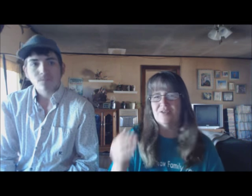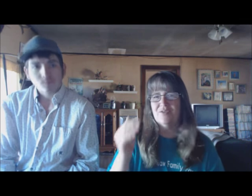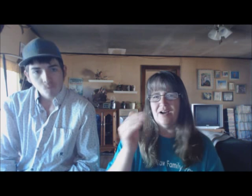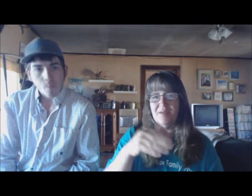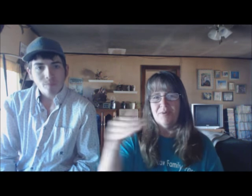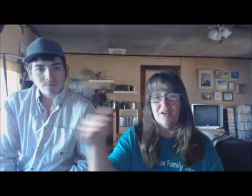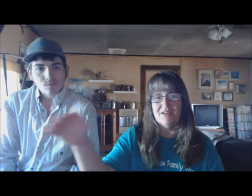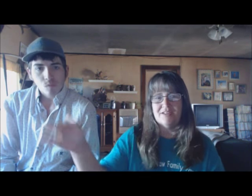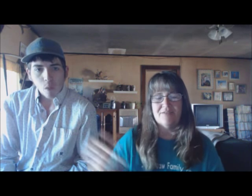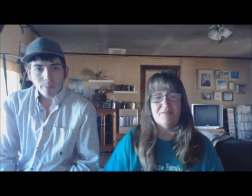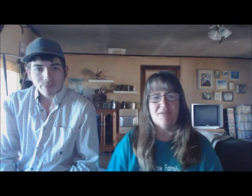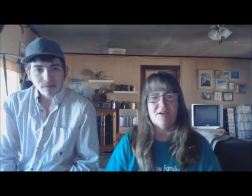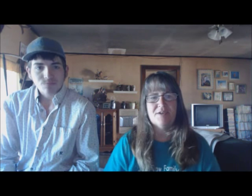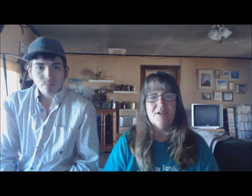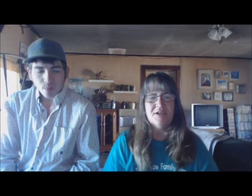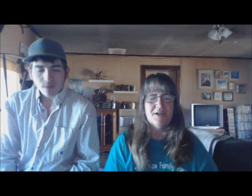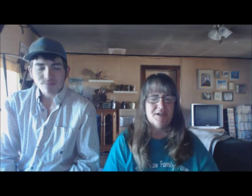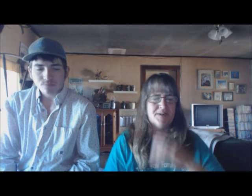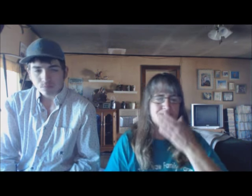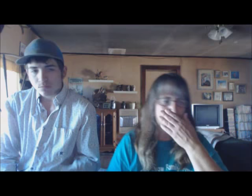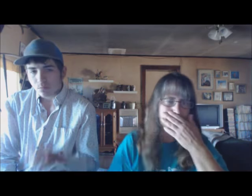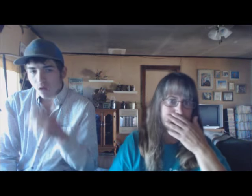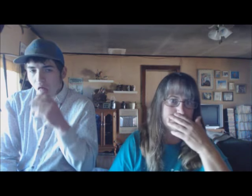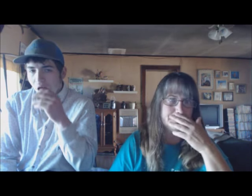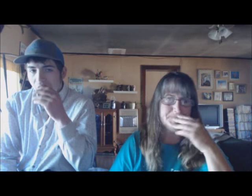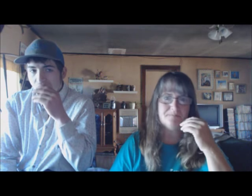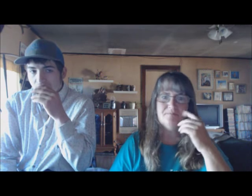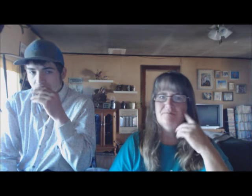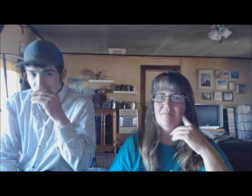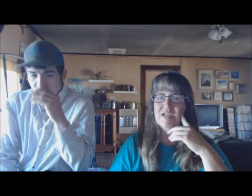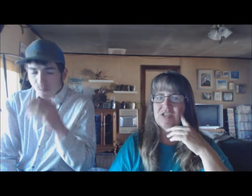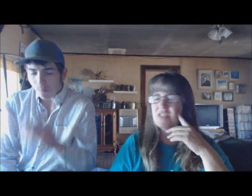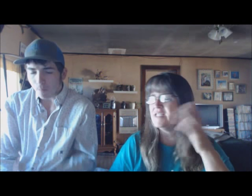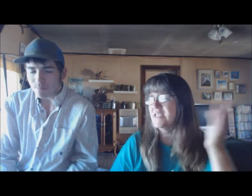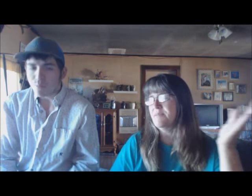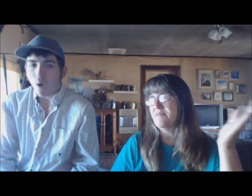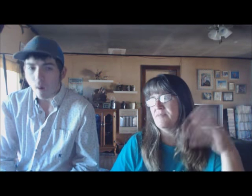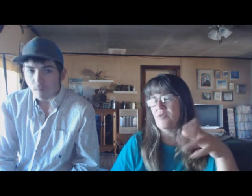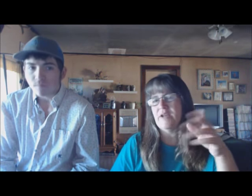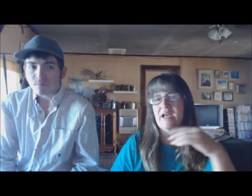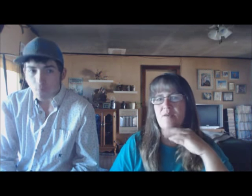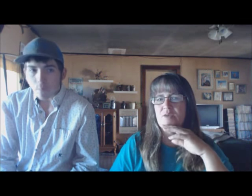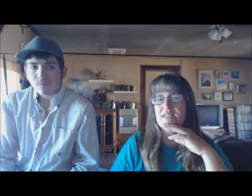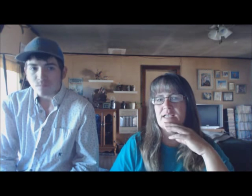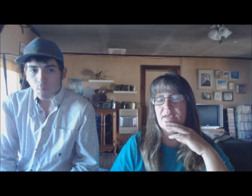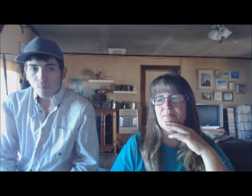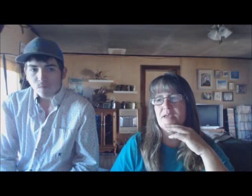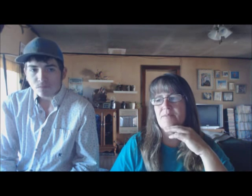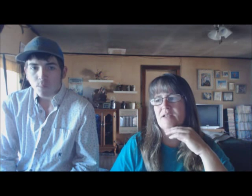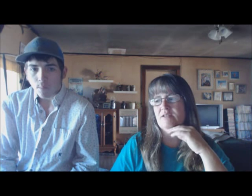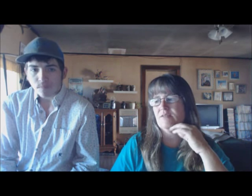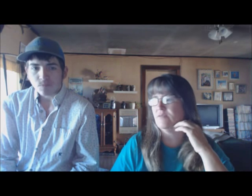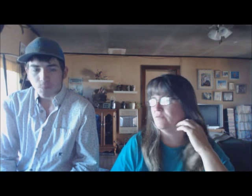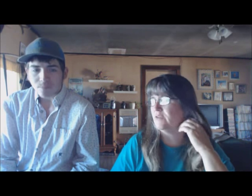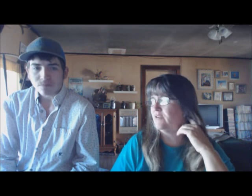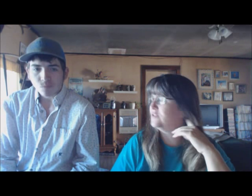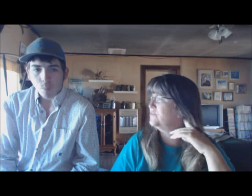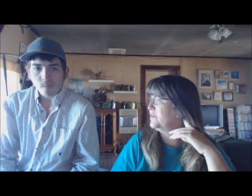So, I put a lot of stuff up there, um, just to keep them from going out. And once I kept them in, I was doing